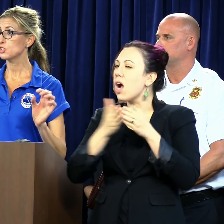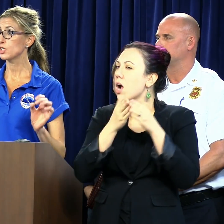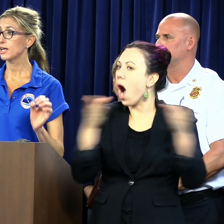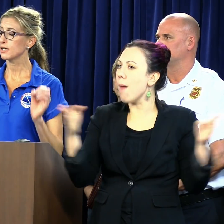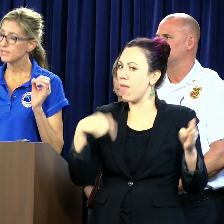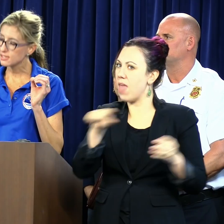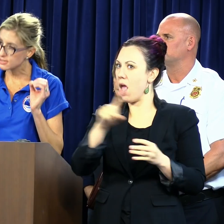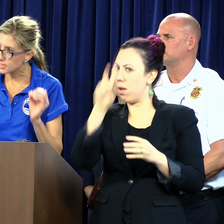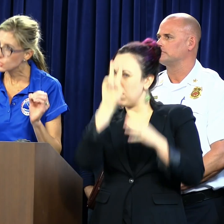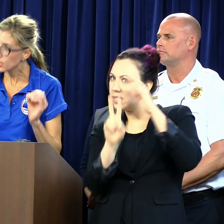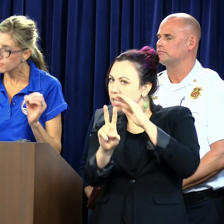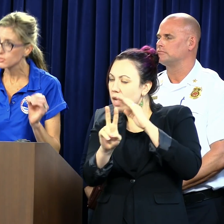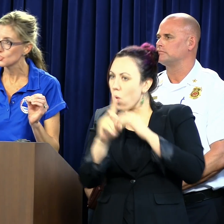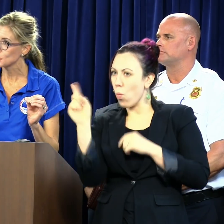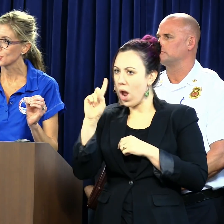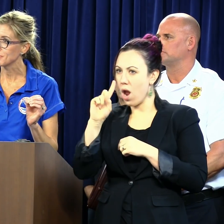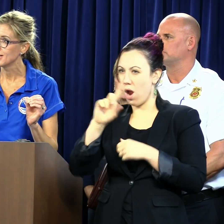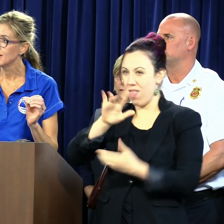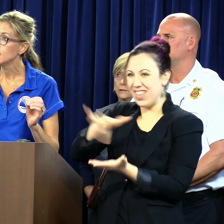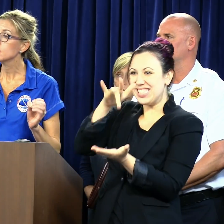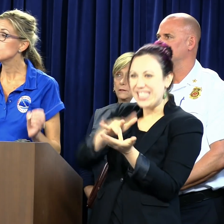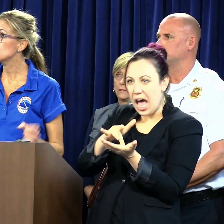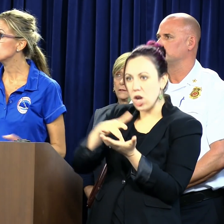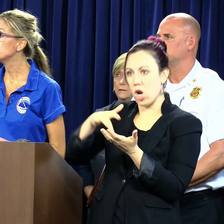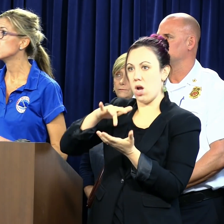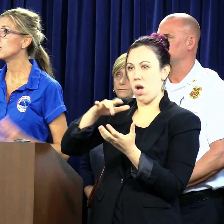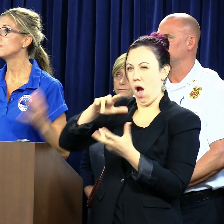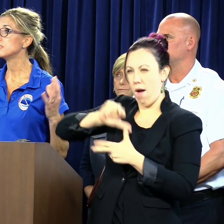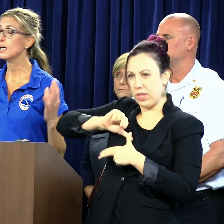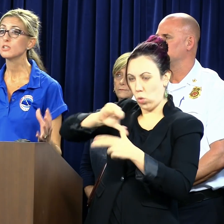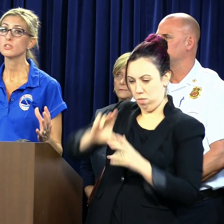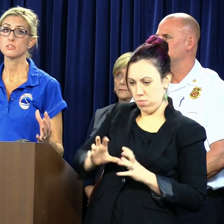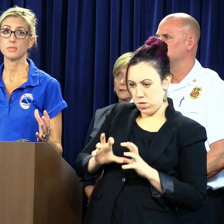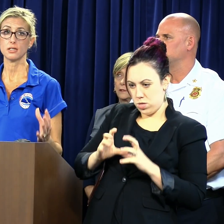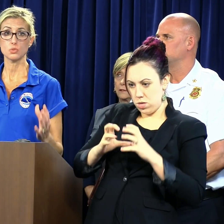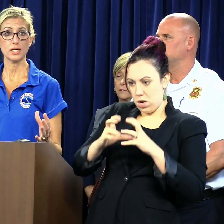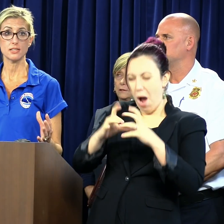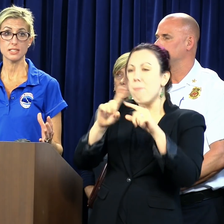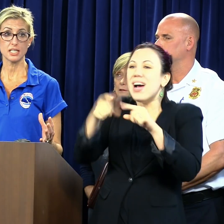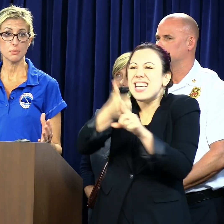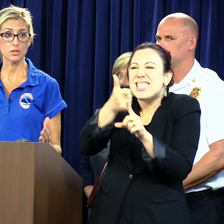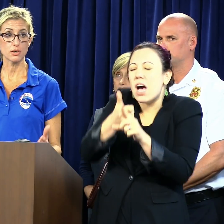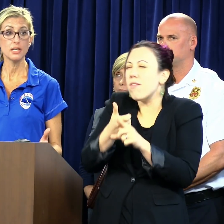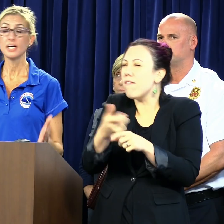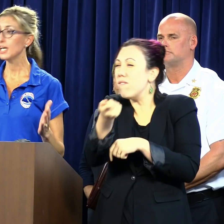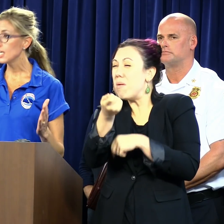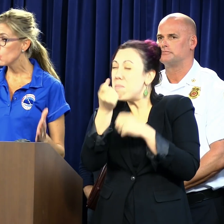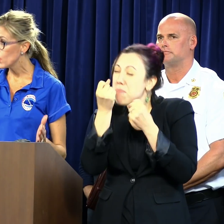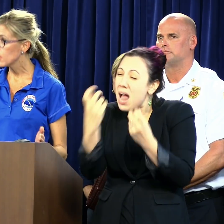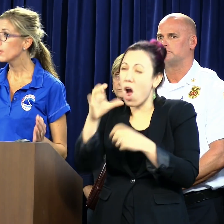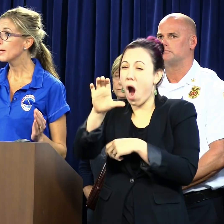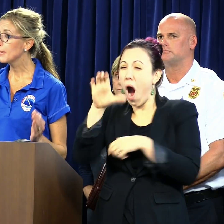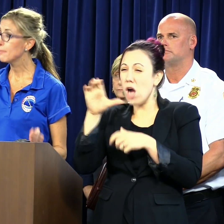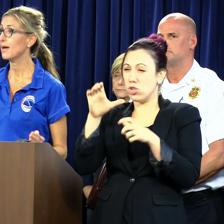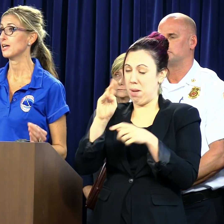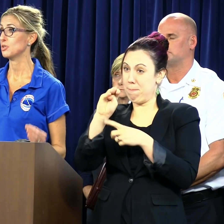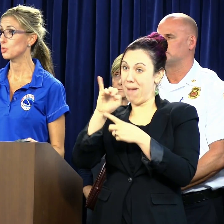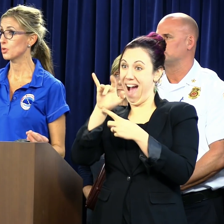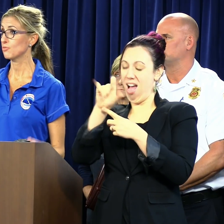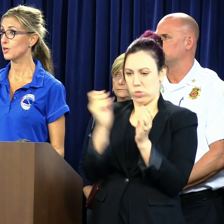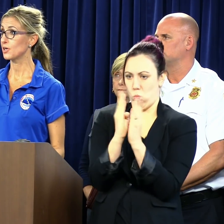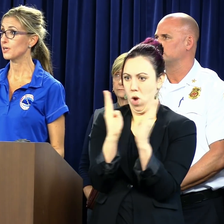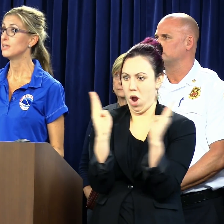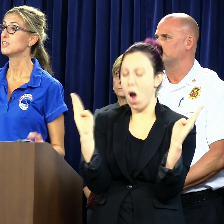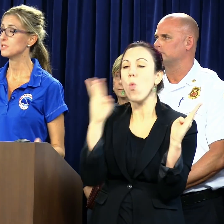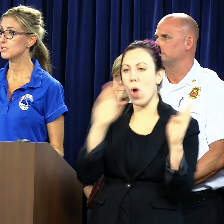forecast track of the center of the storm, the storm itself is hundreds of miles wide in diameter. And it will impact